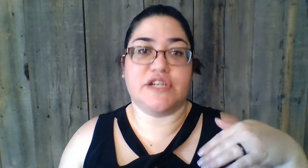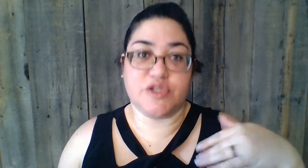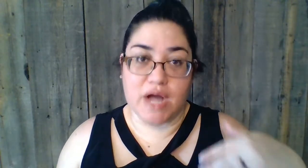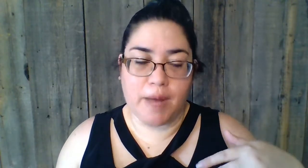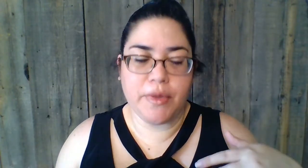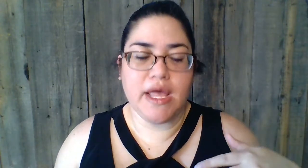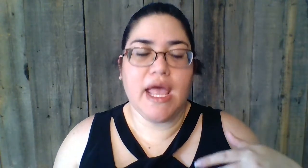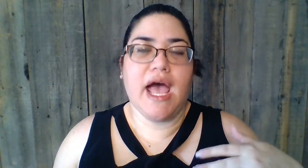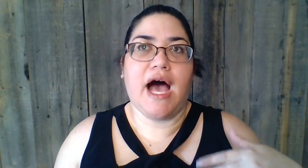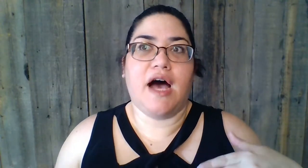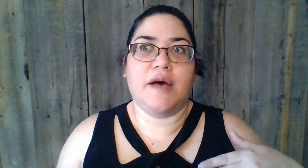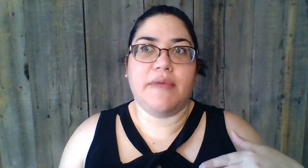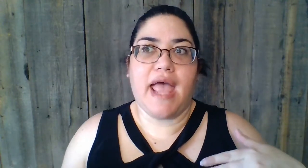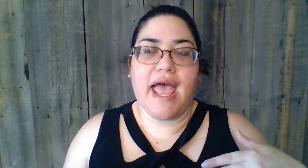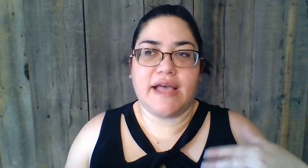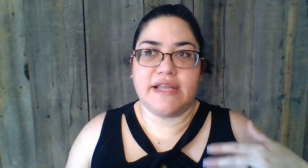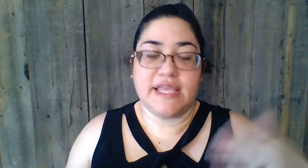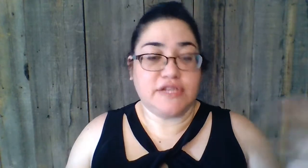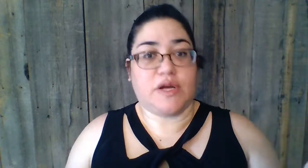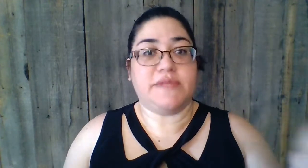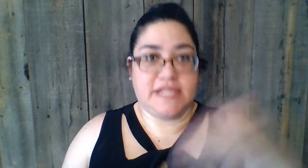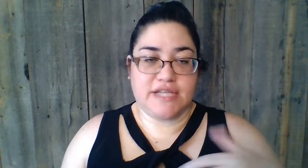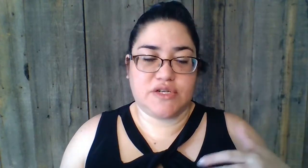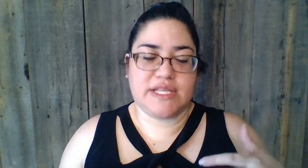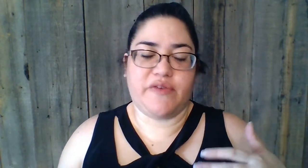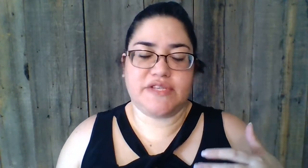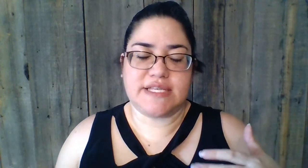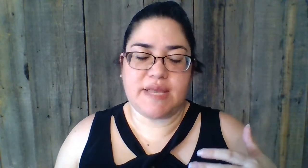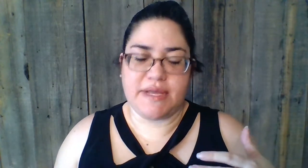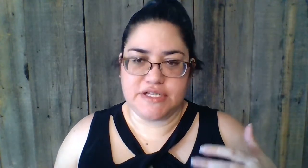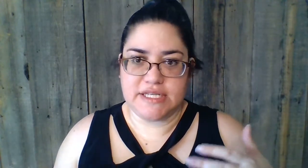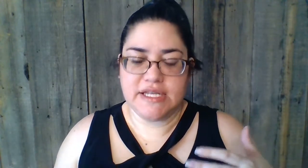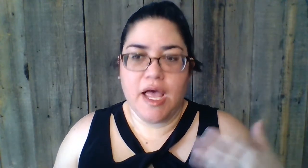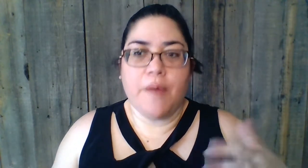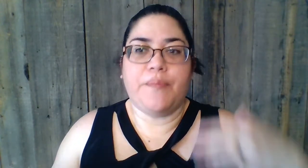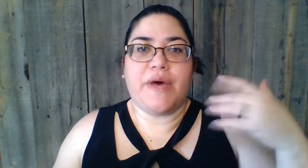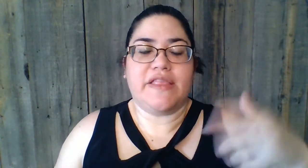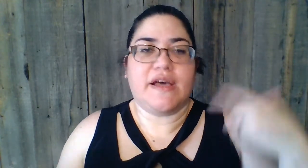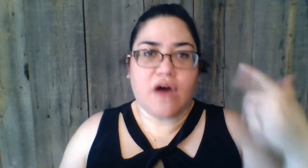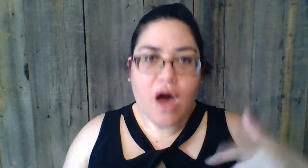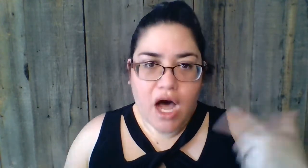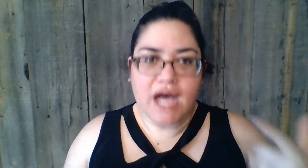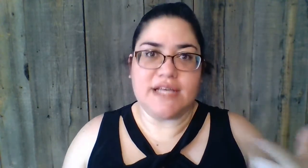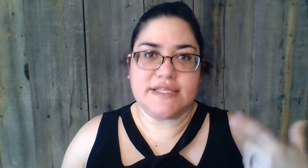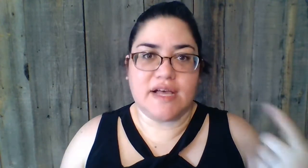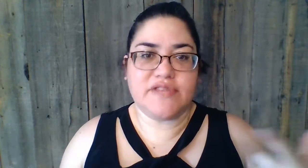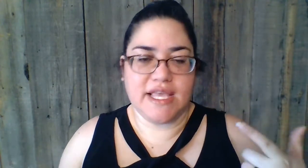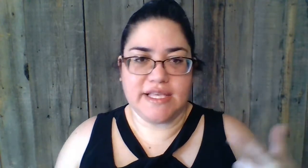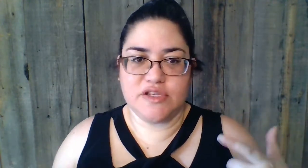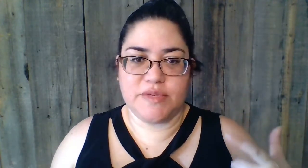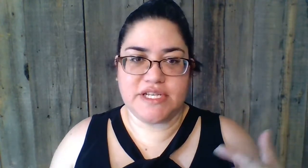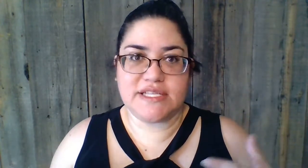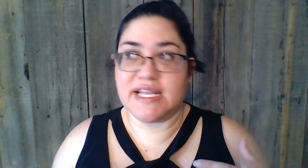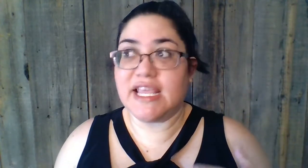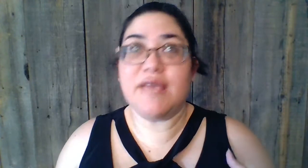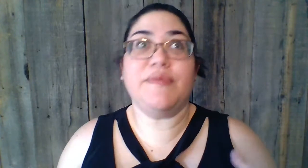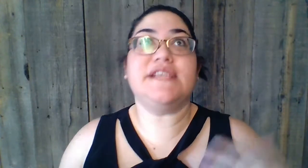to drop. And it can drop to dangerous levels, as I mentioned. But the cause of taking too much insulin can be